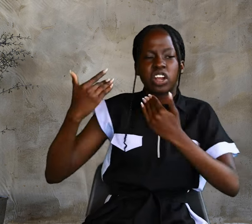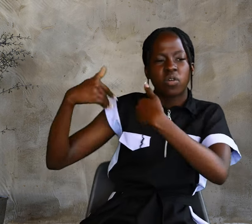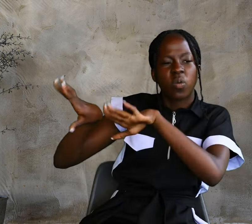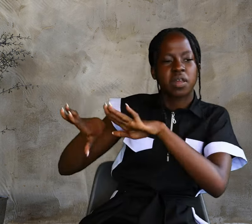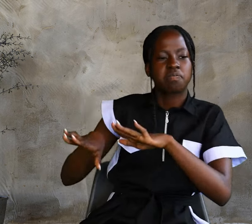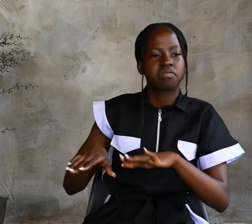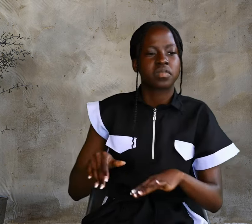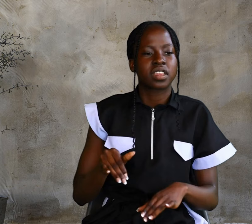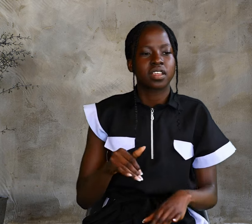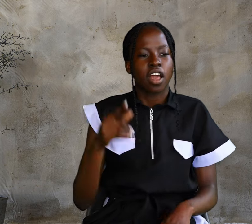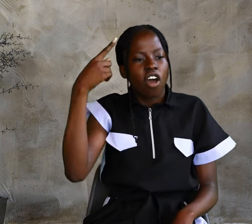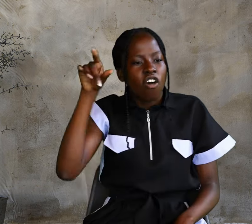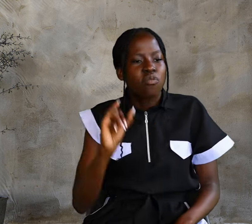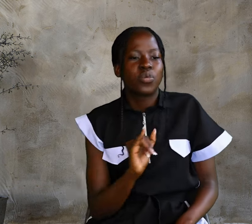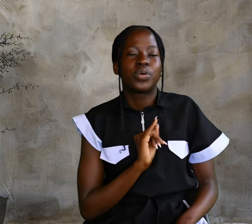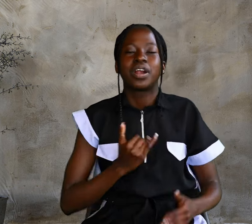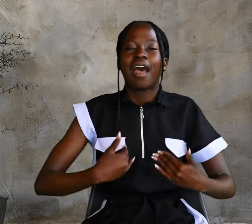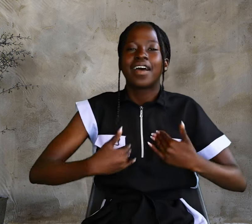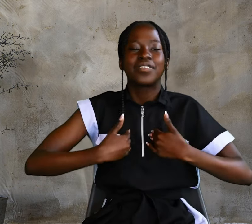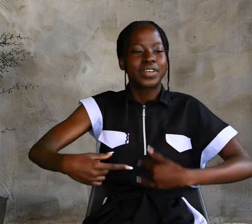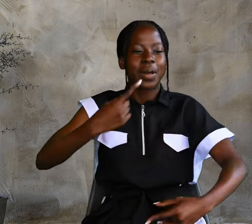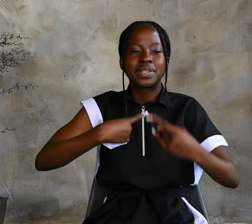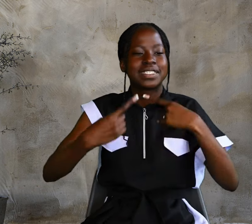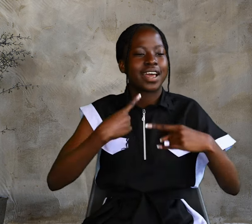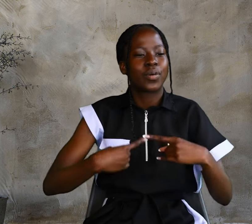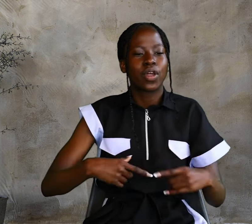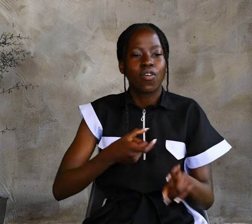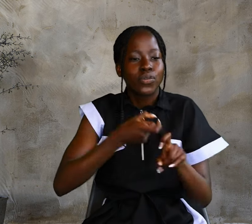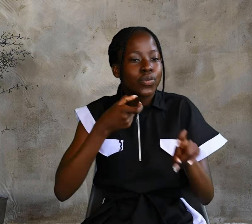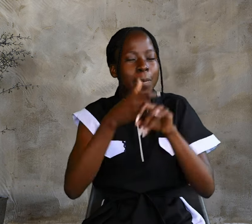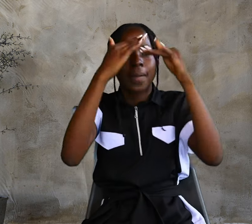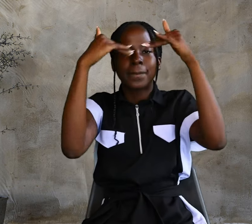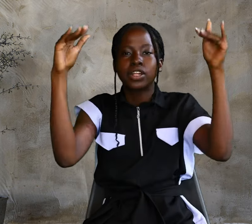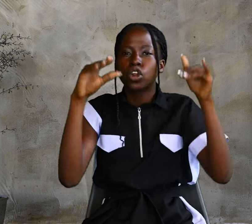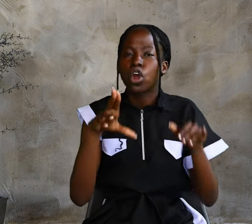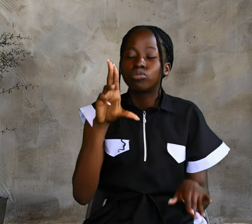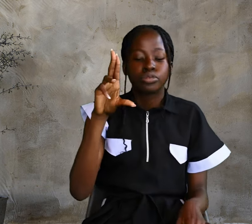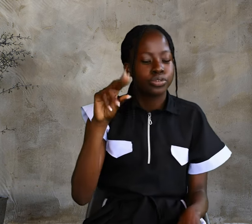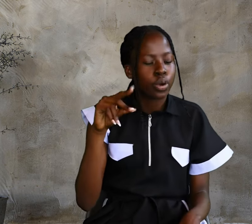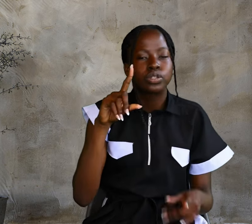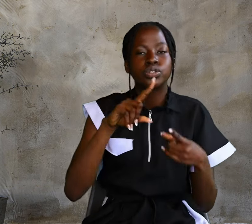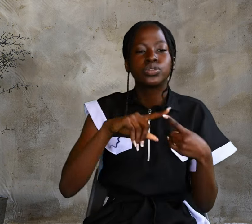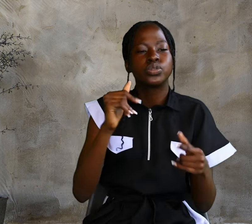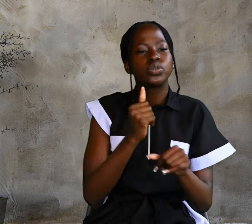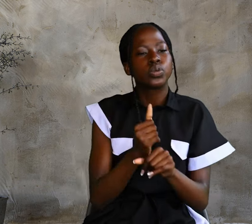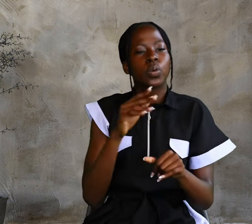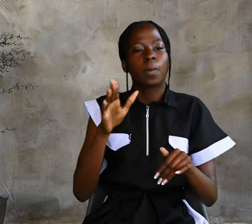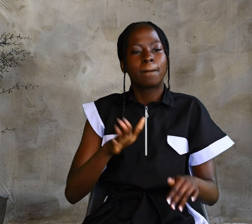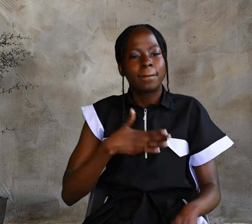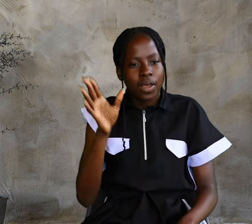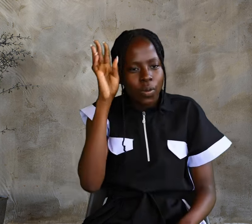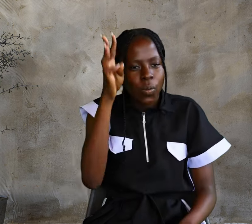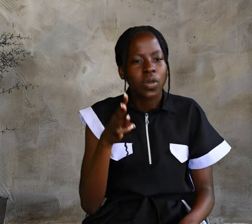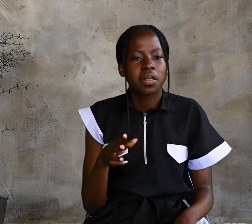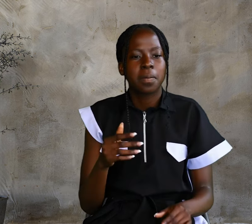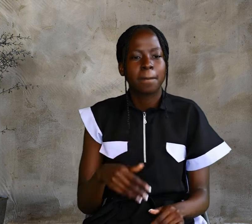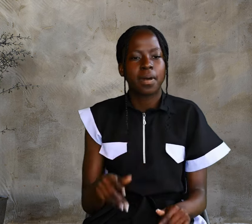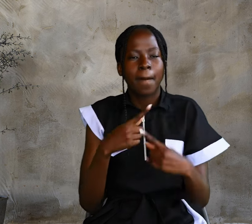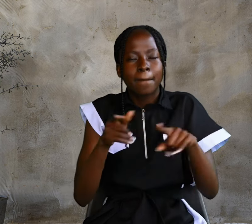drive away. For I have come down from heaven not to do my will, but to do the